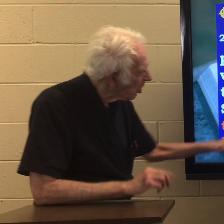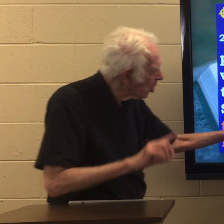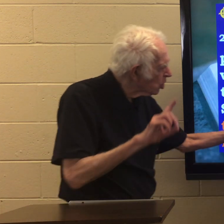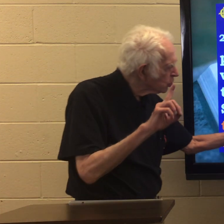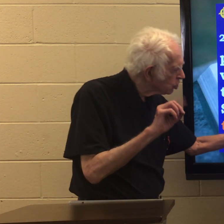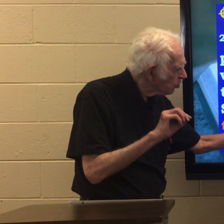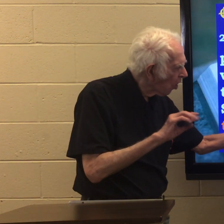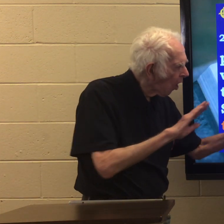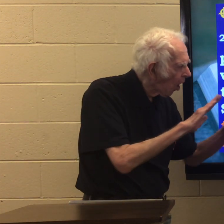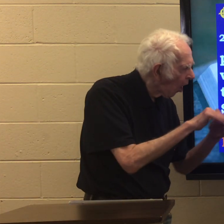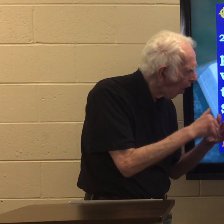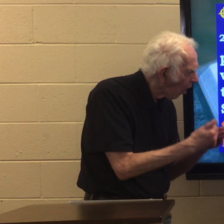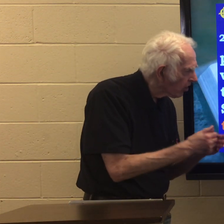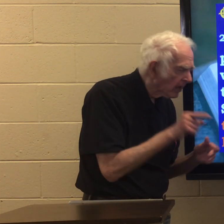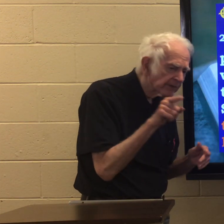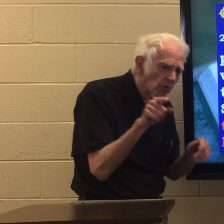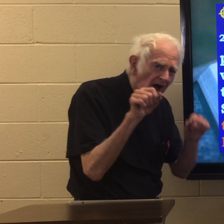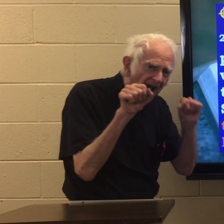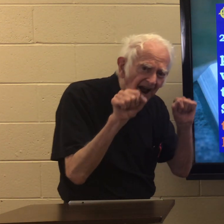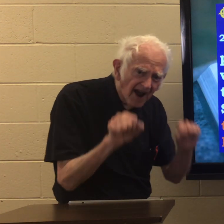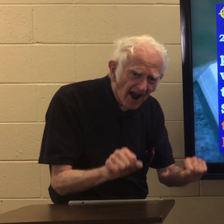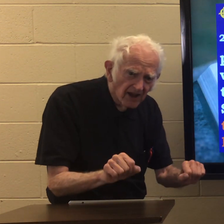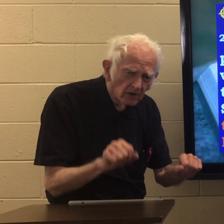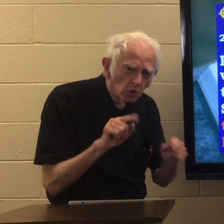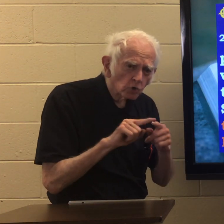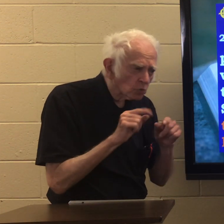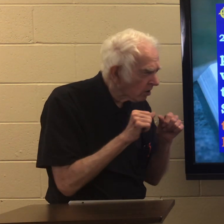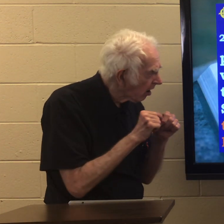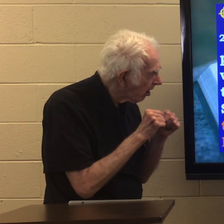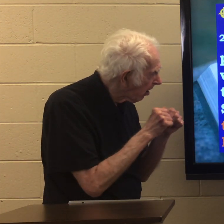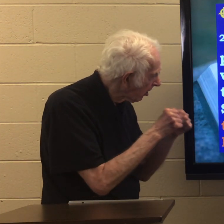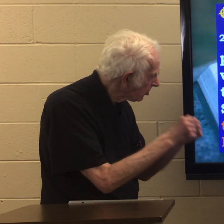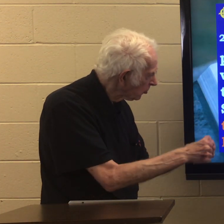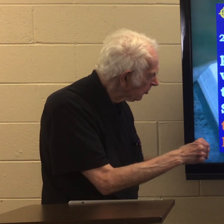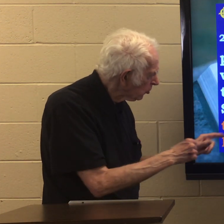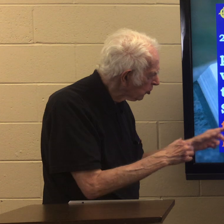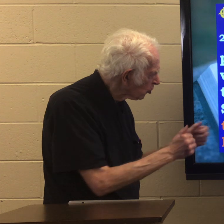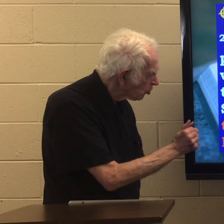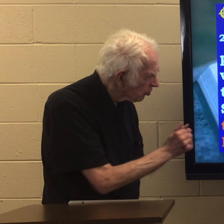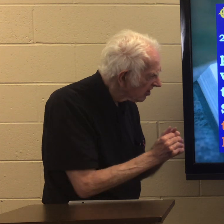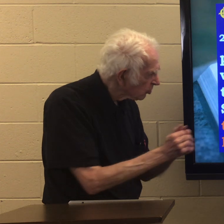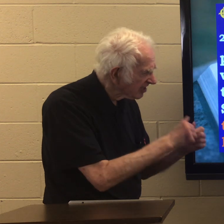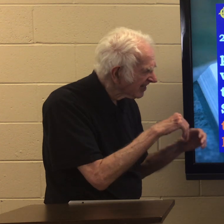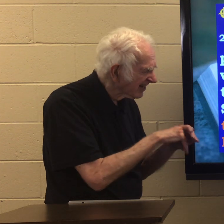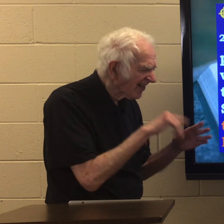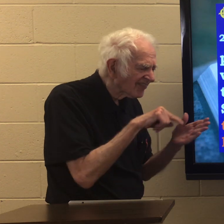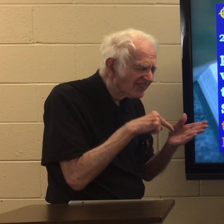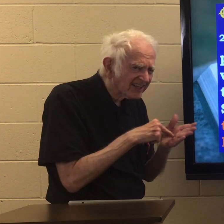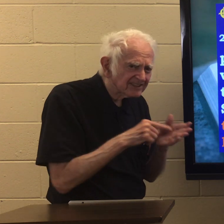do all you can to continue together in this way